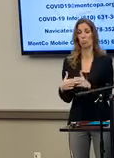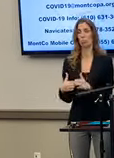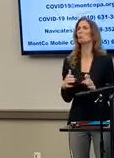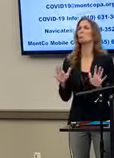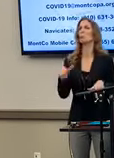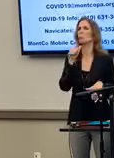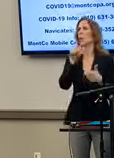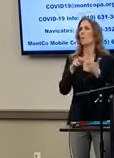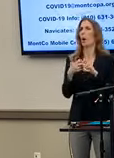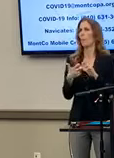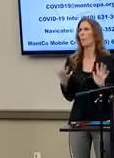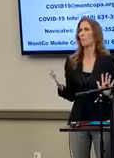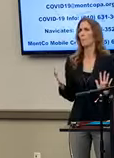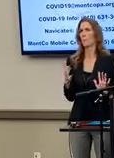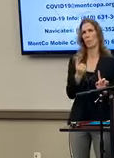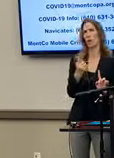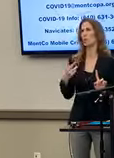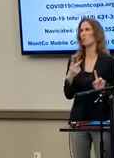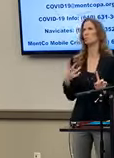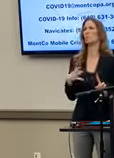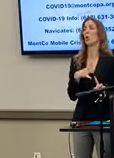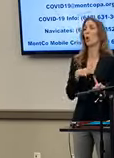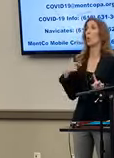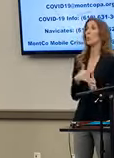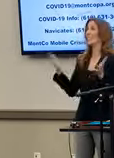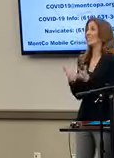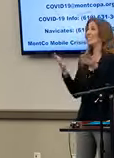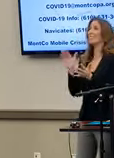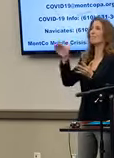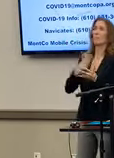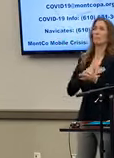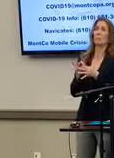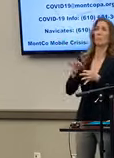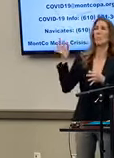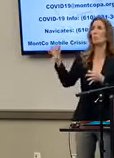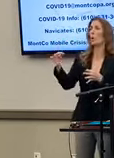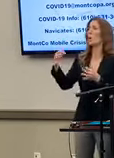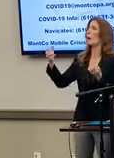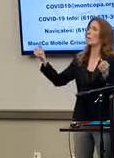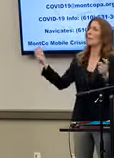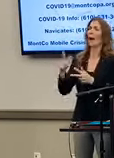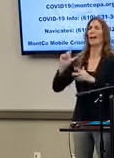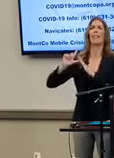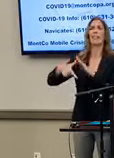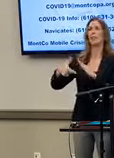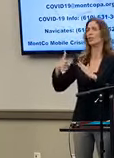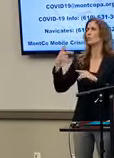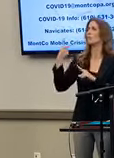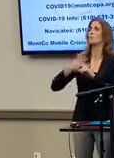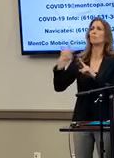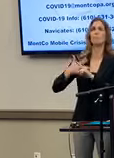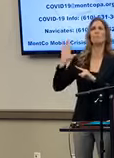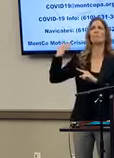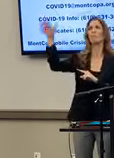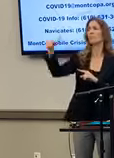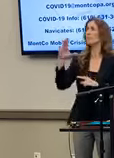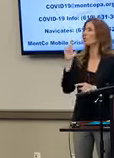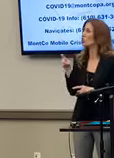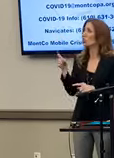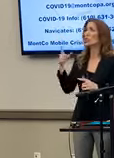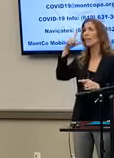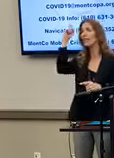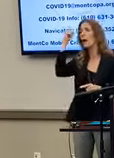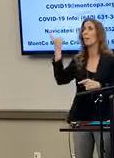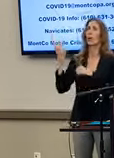that wouldn't be a problem. So we urged them to postpone this, to come back later in a couple of months, end of the